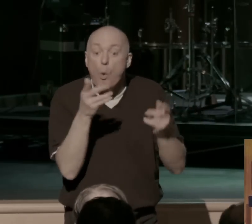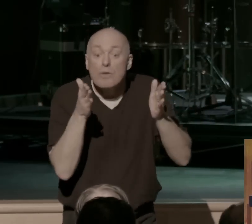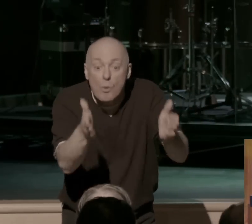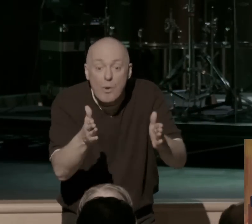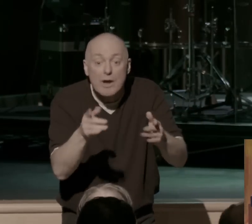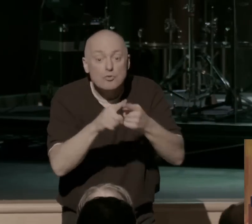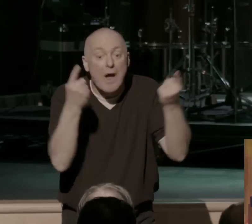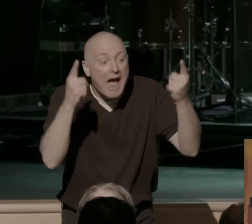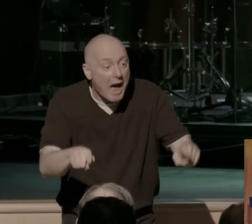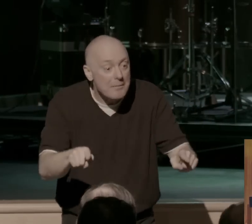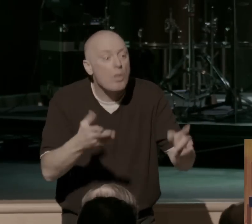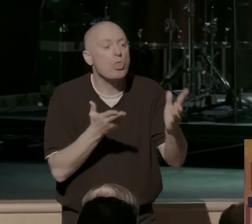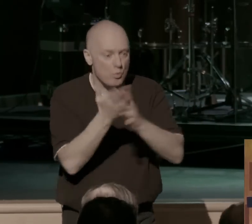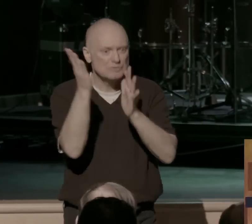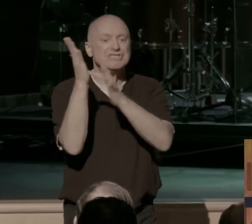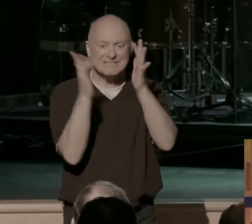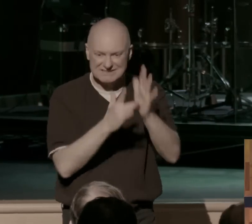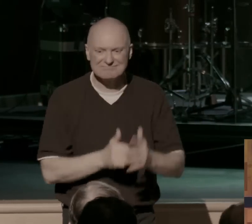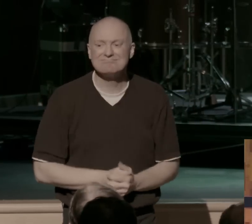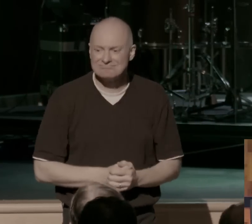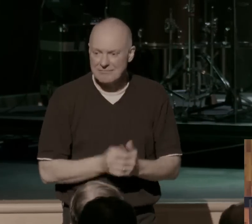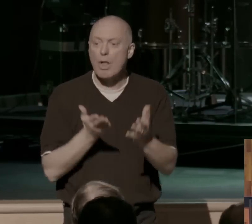happen is through him, is through his death.